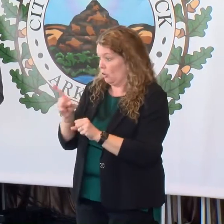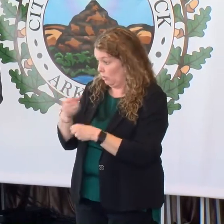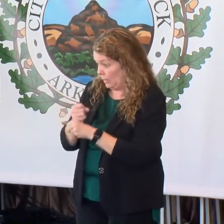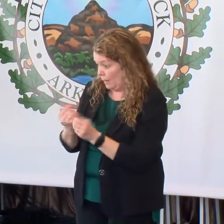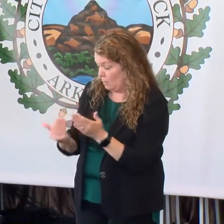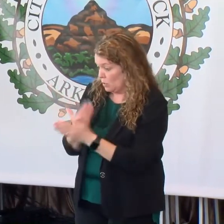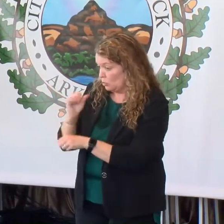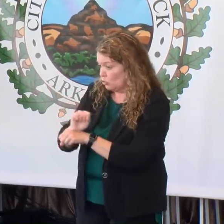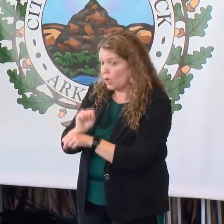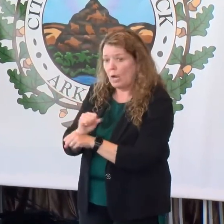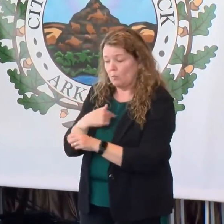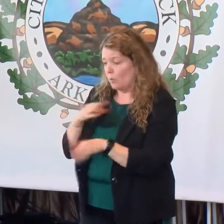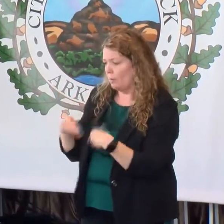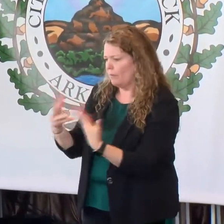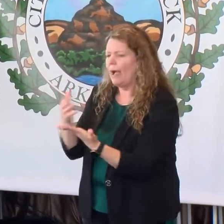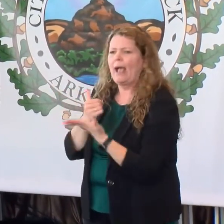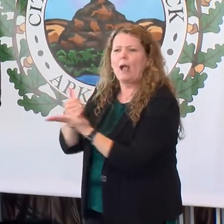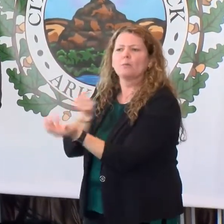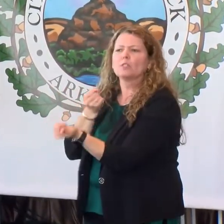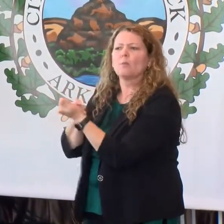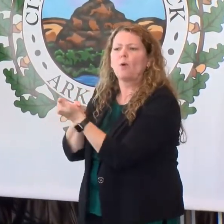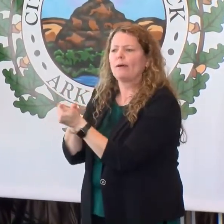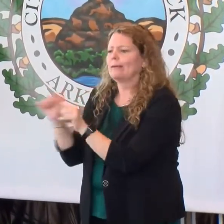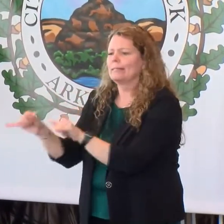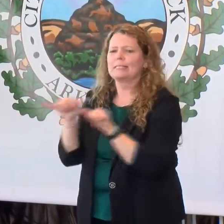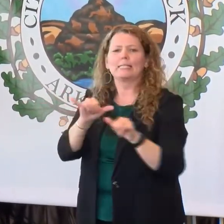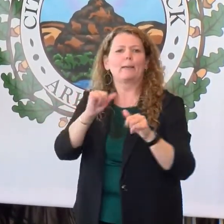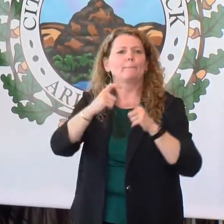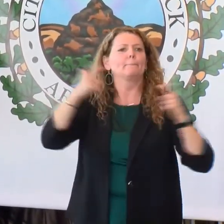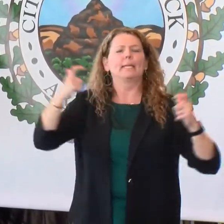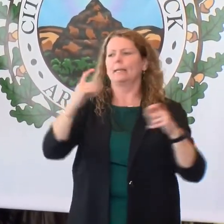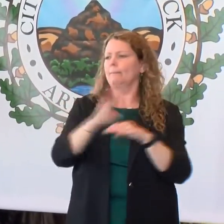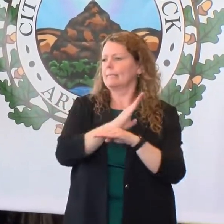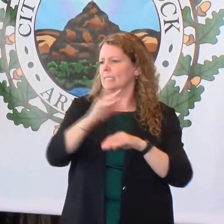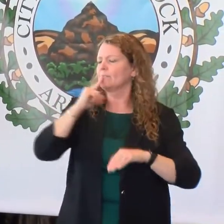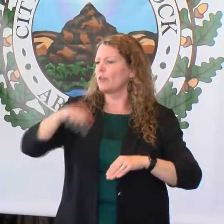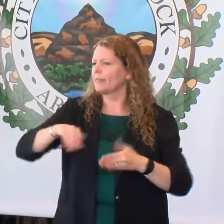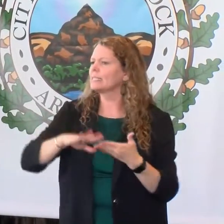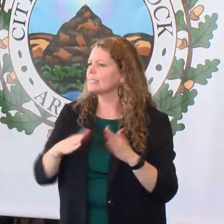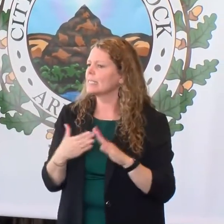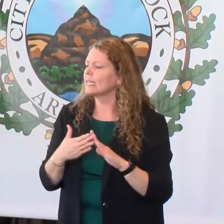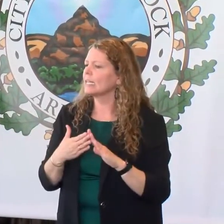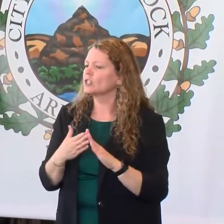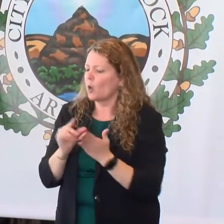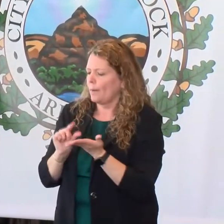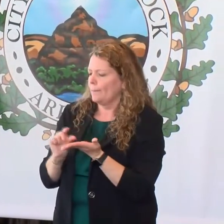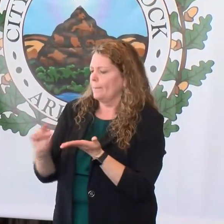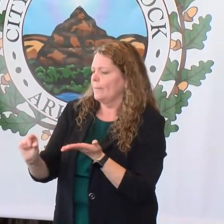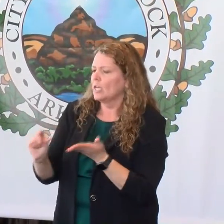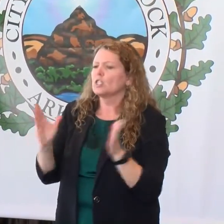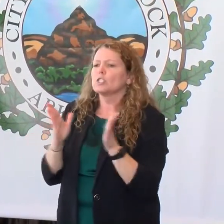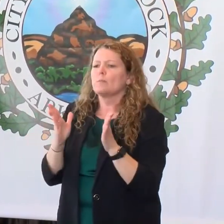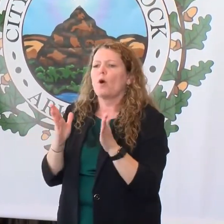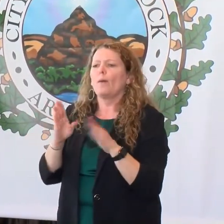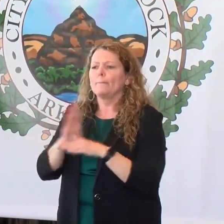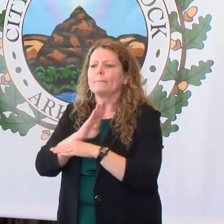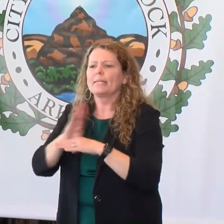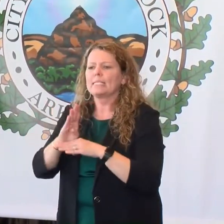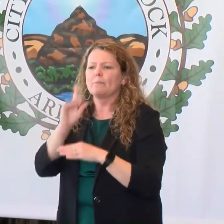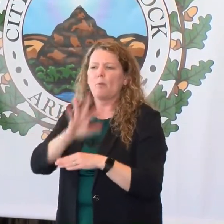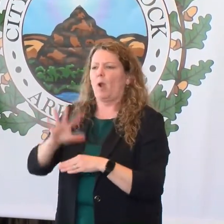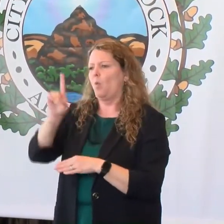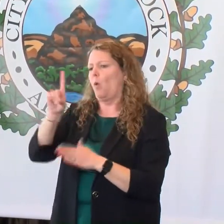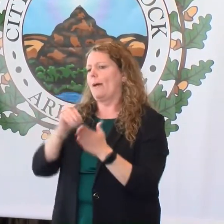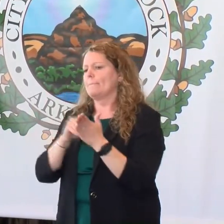creation standpoint, we want to be helpful just like we're helpful in bringing other companies to our city. So we've allotted a small business and local fund of about $1